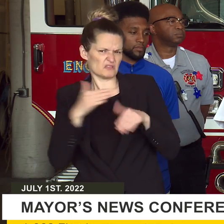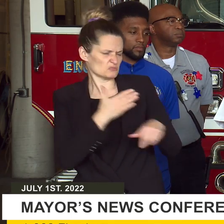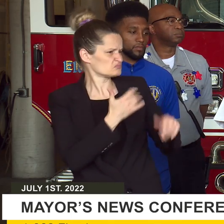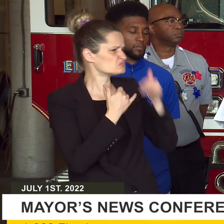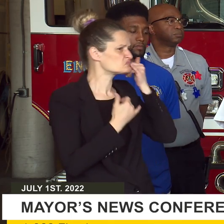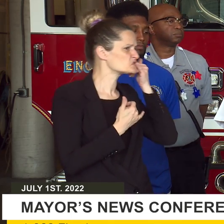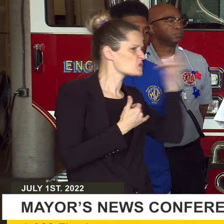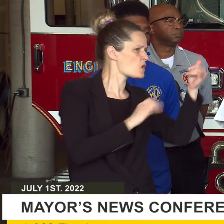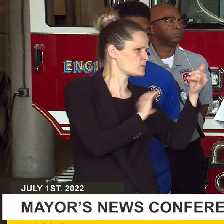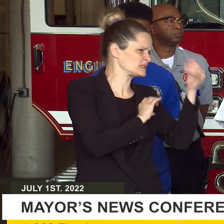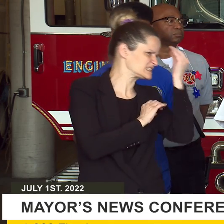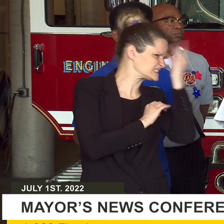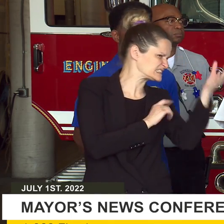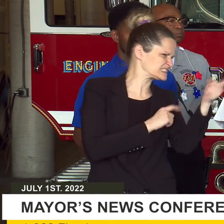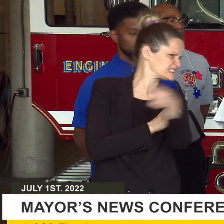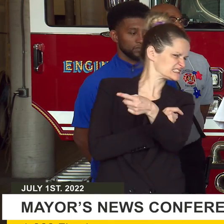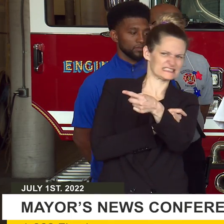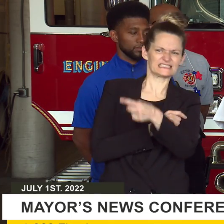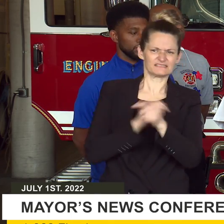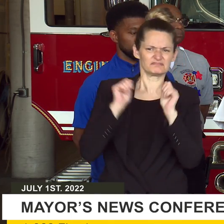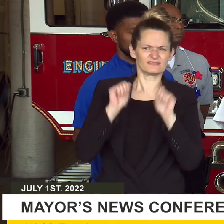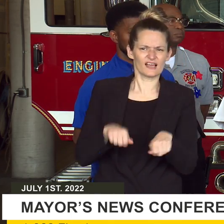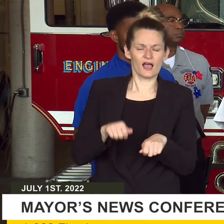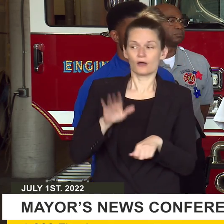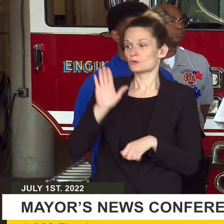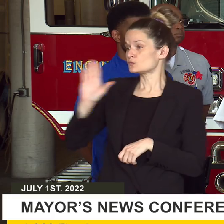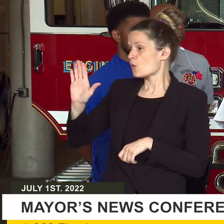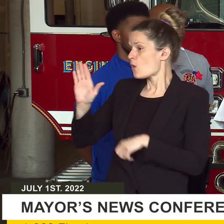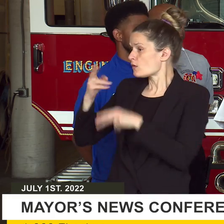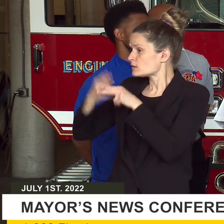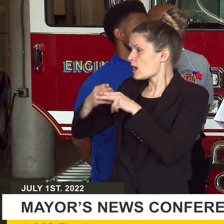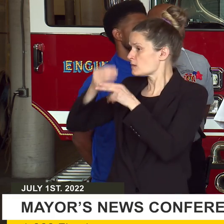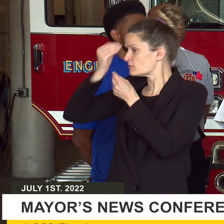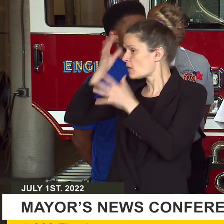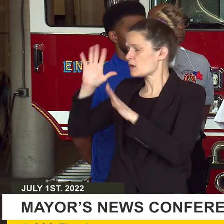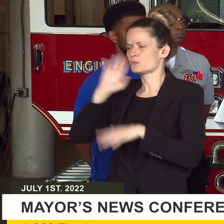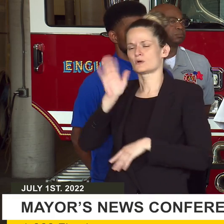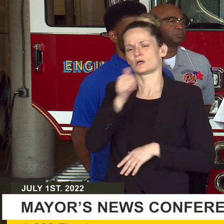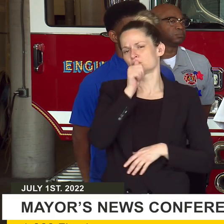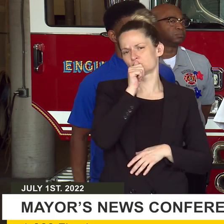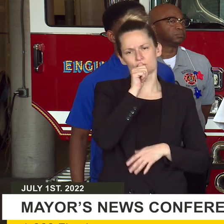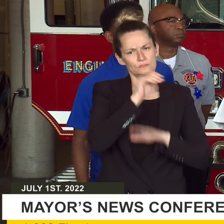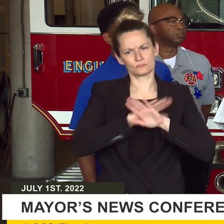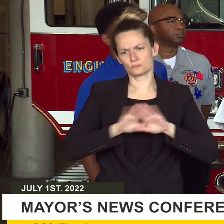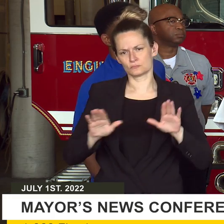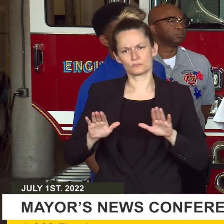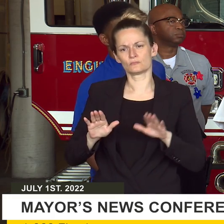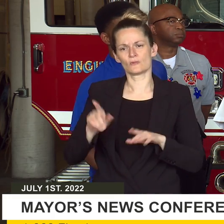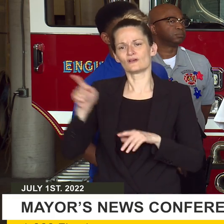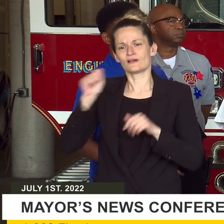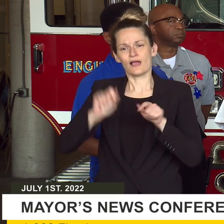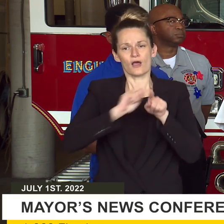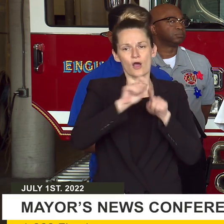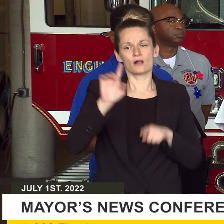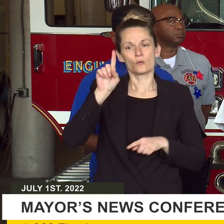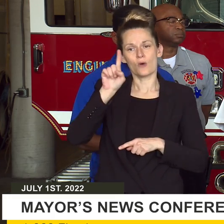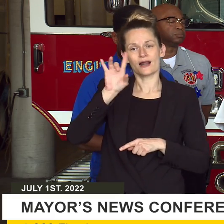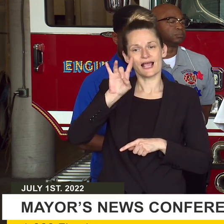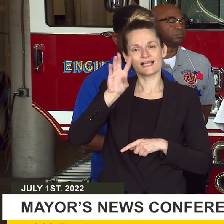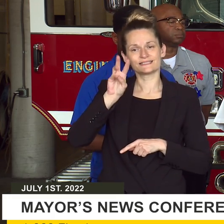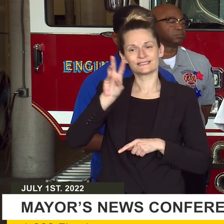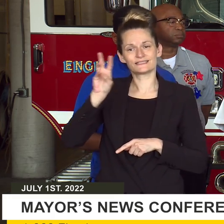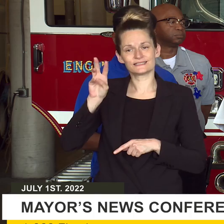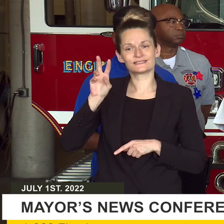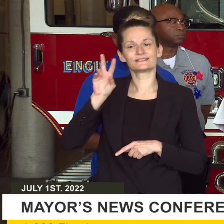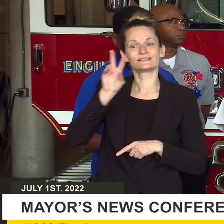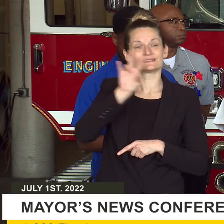who wish to remain anonymous may use the Metro Crime Stoppers tip line at 1-866-7-LOCKUP. Make sure you have a plan